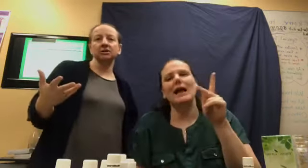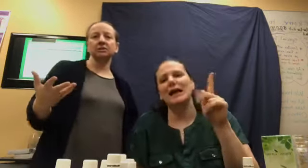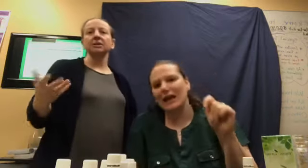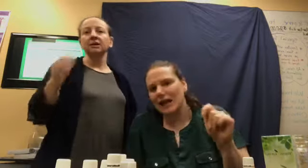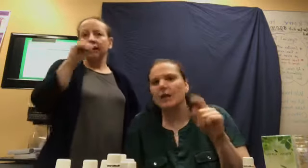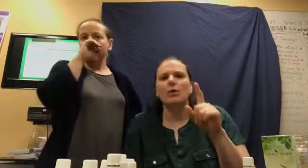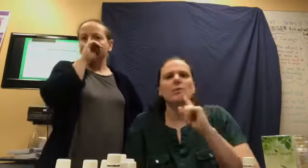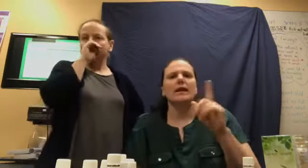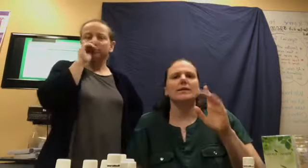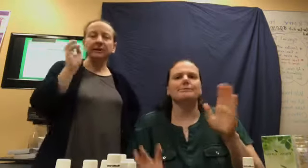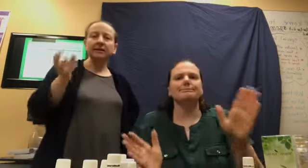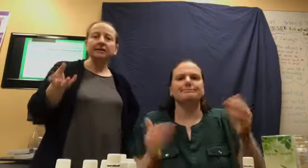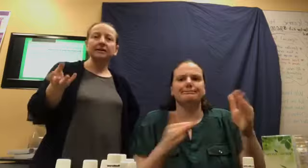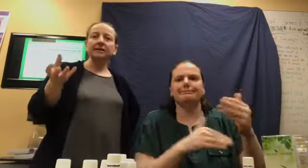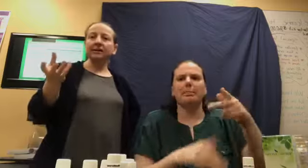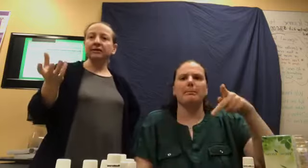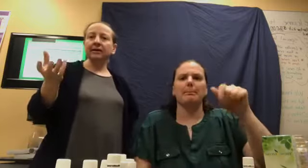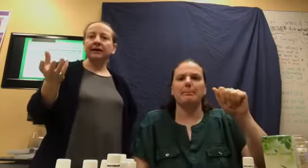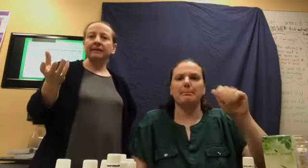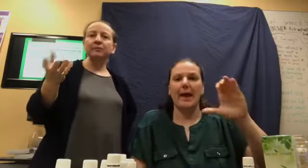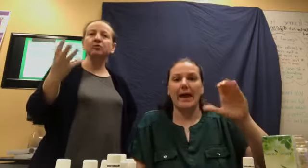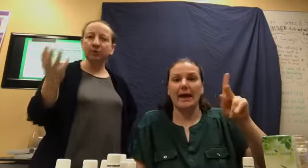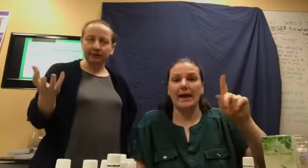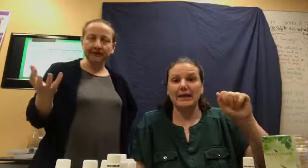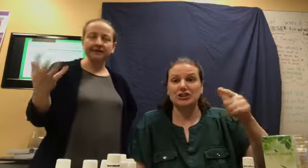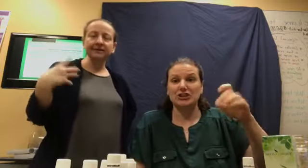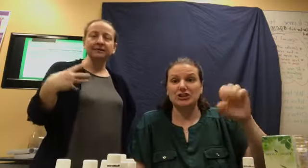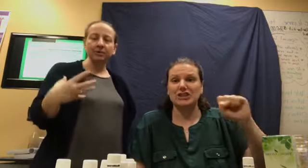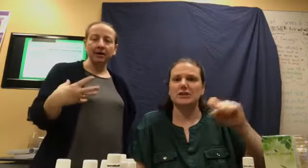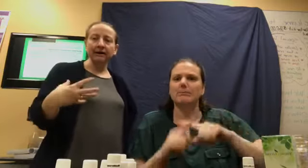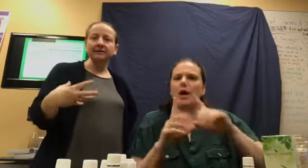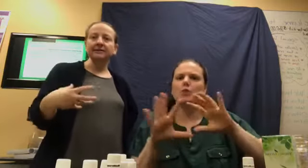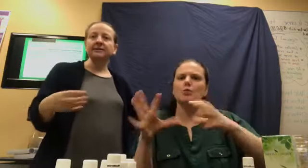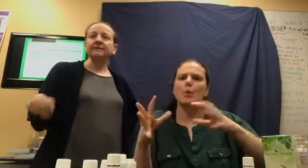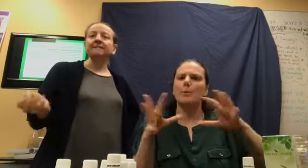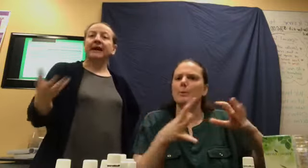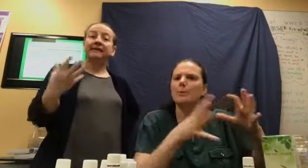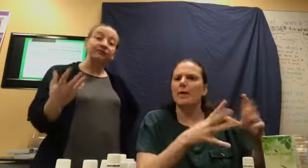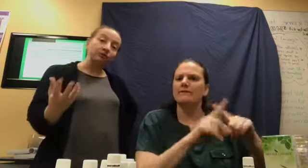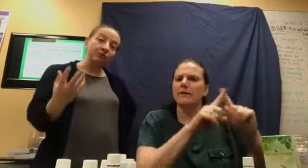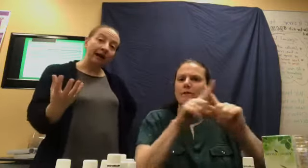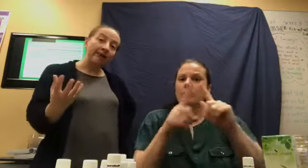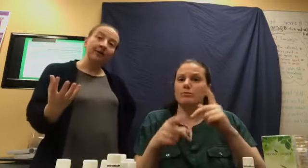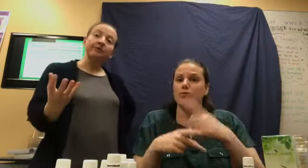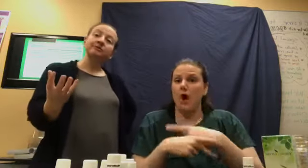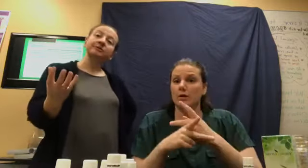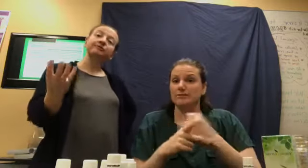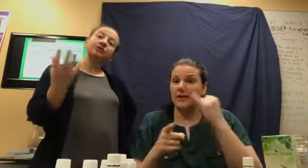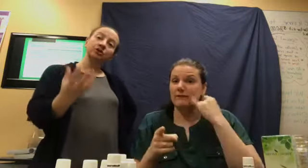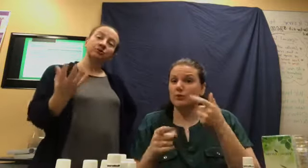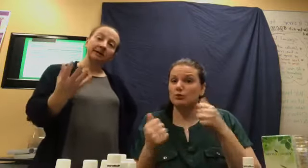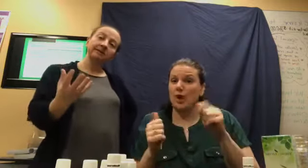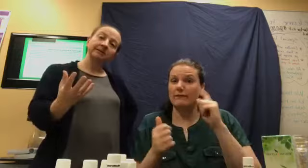But, they're groupings of products. And, if you try those for two months,